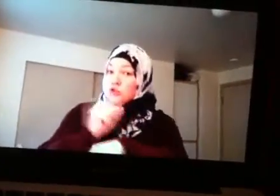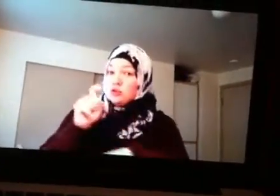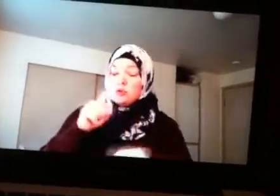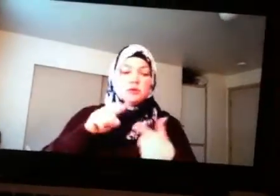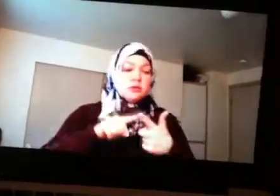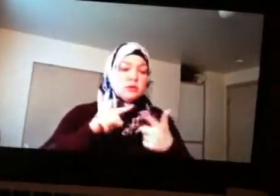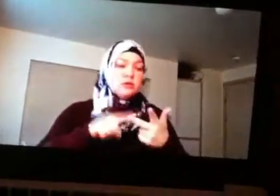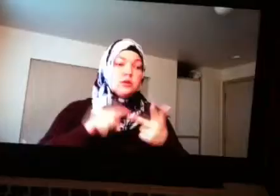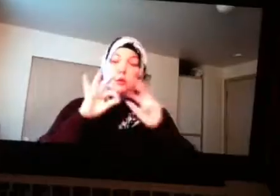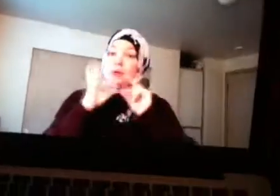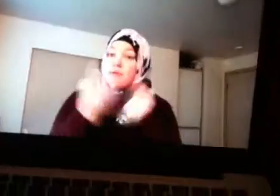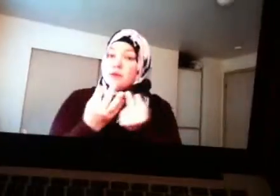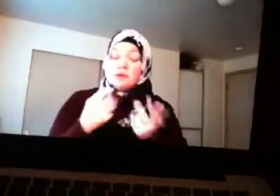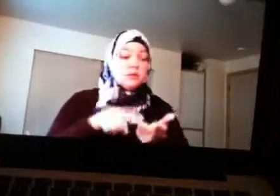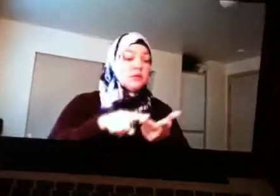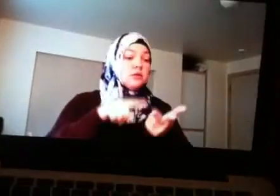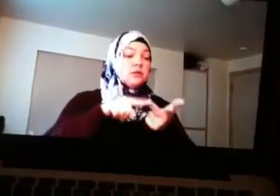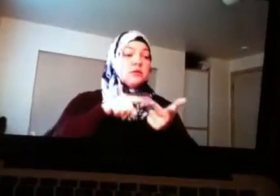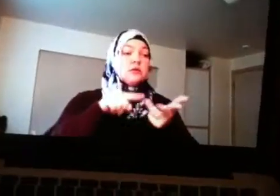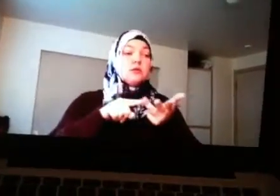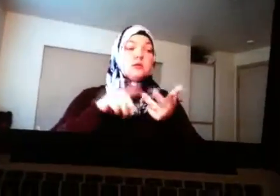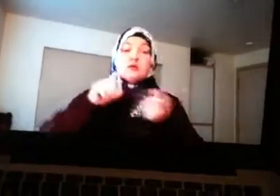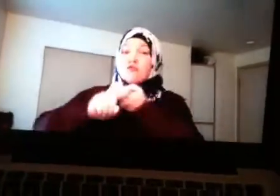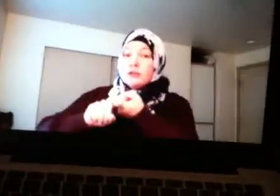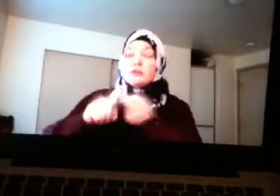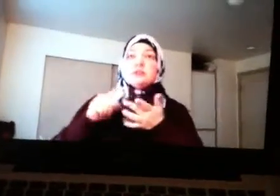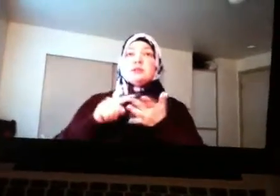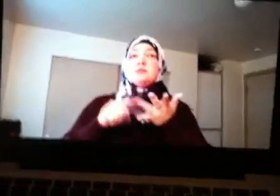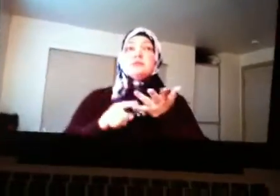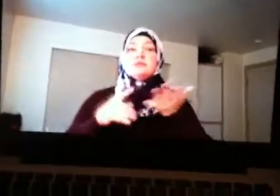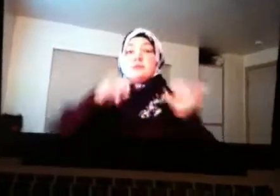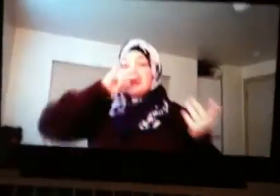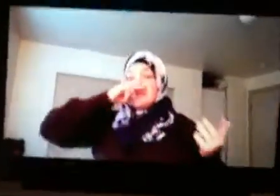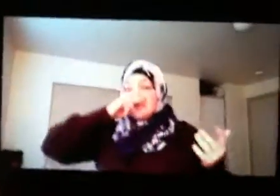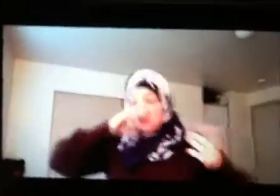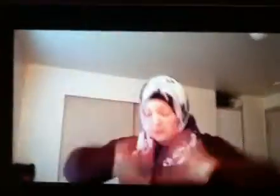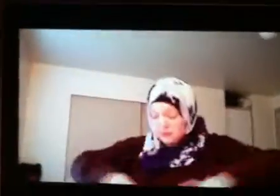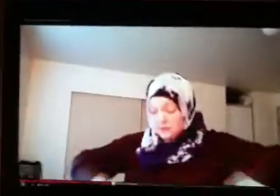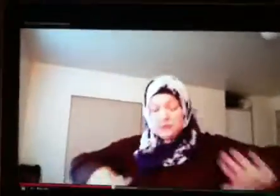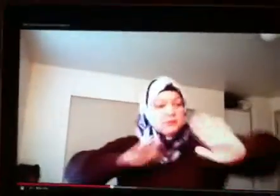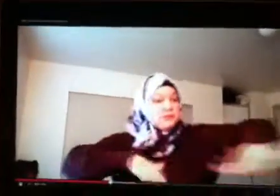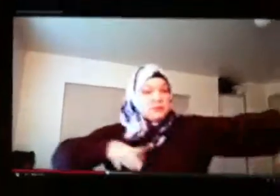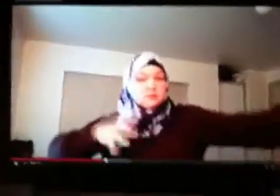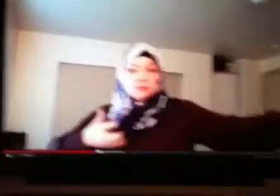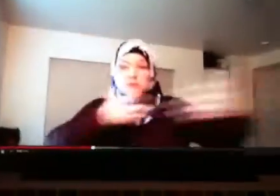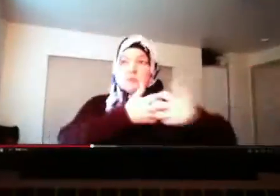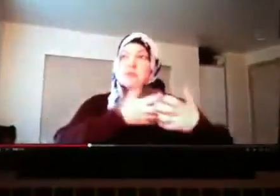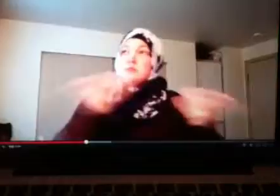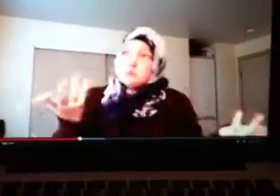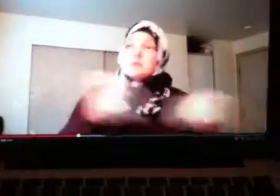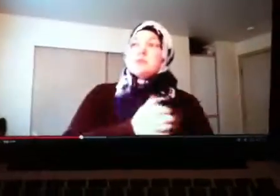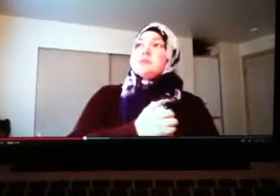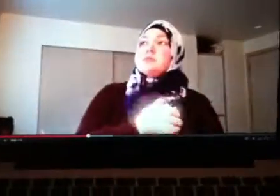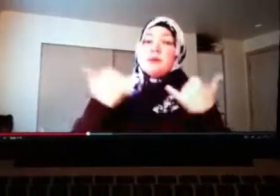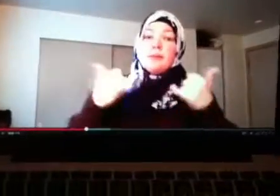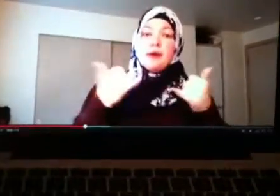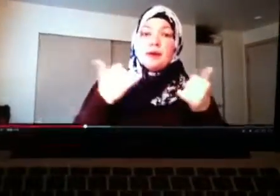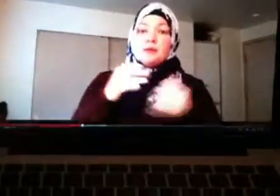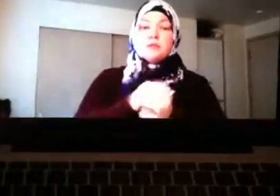Working, married, family, friends, kids. It doesn't matter.